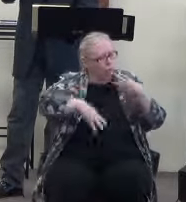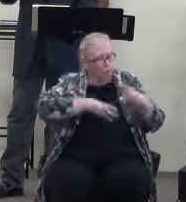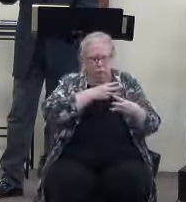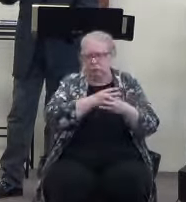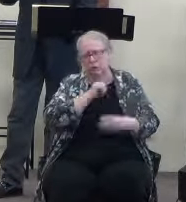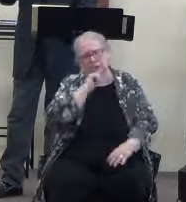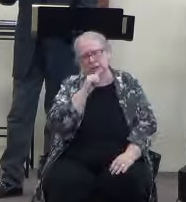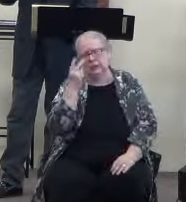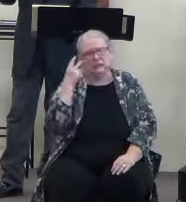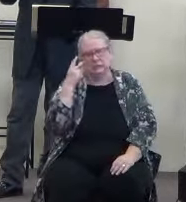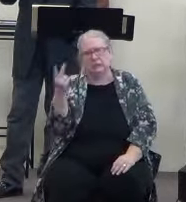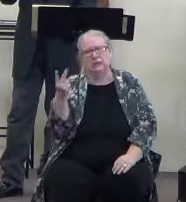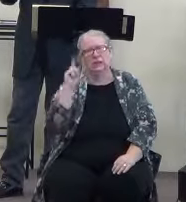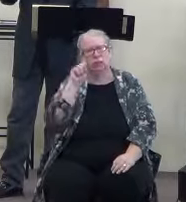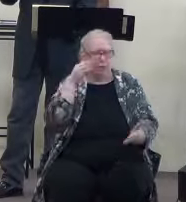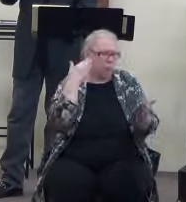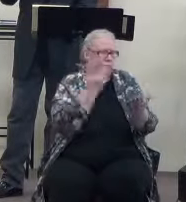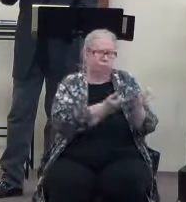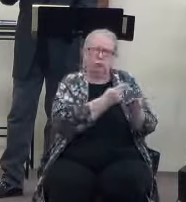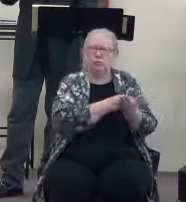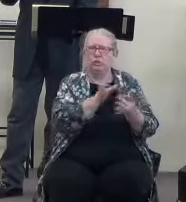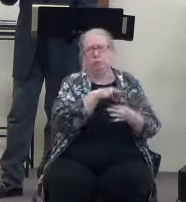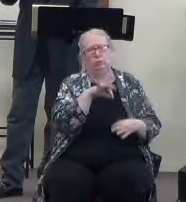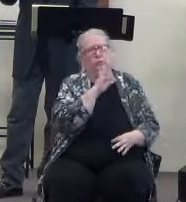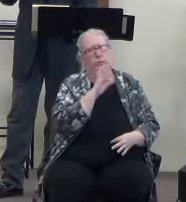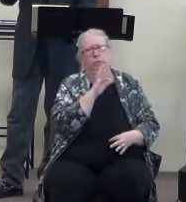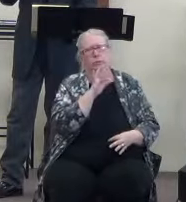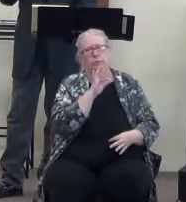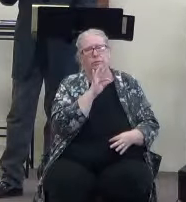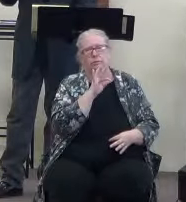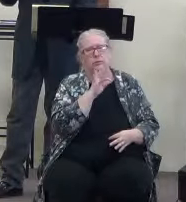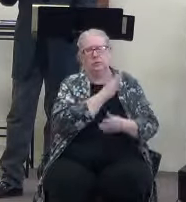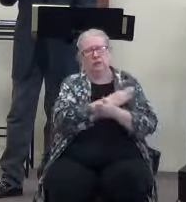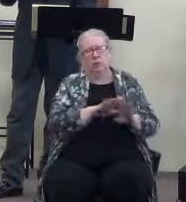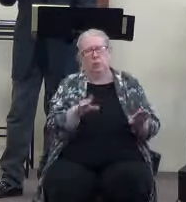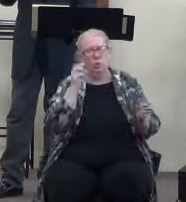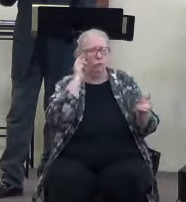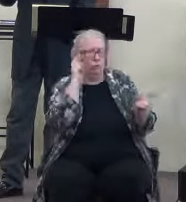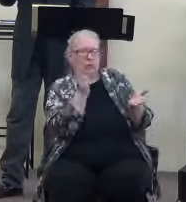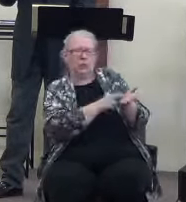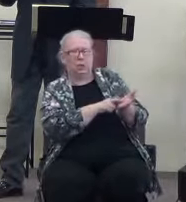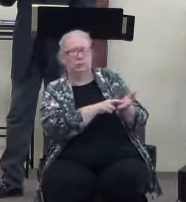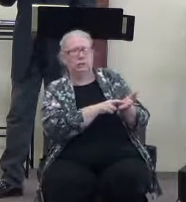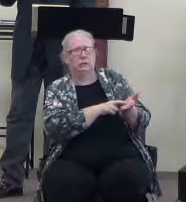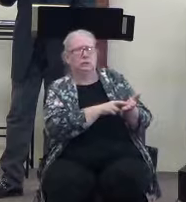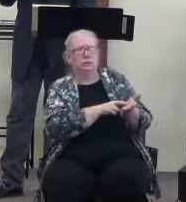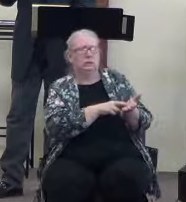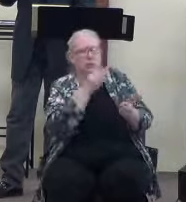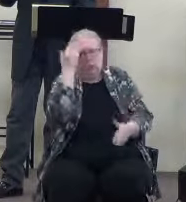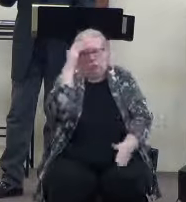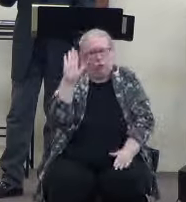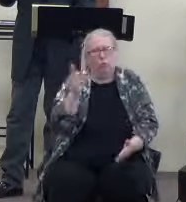one sign of the Holy Spirit. They couldn't recognize Him at all. They don't